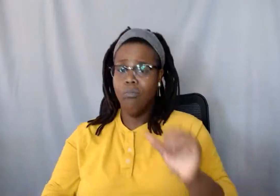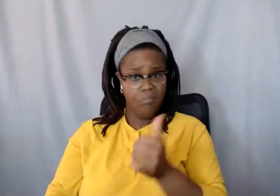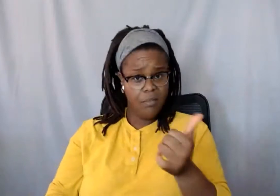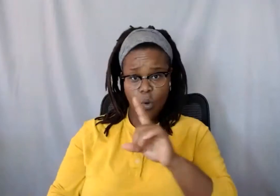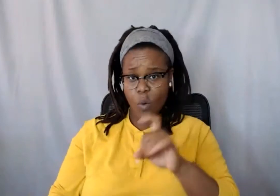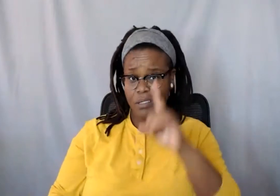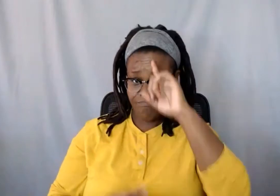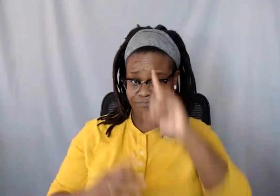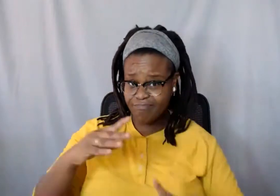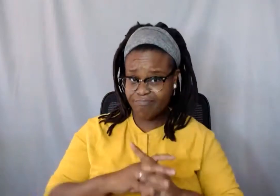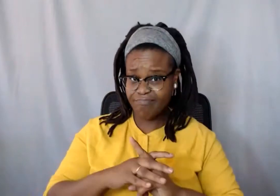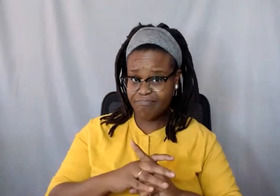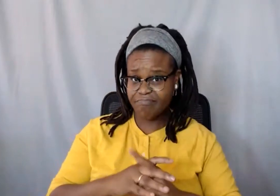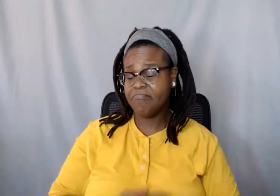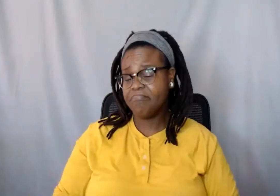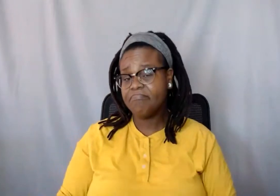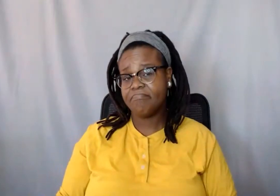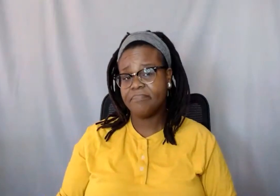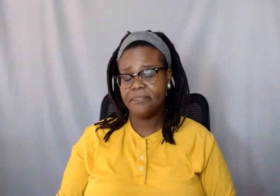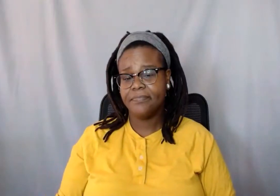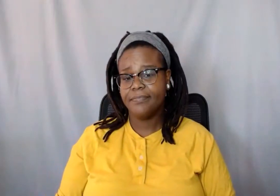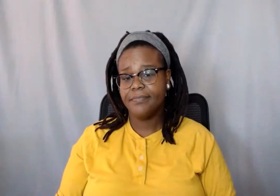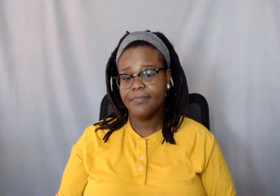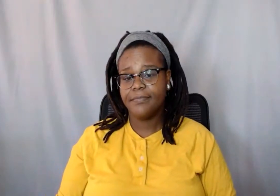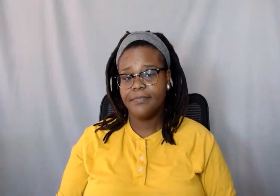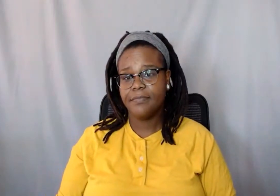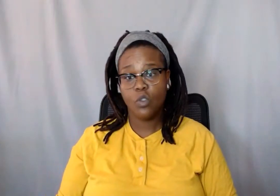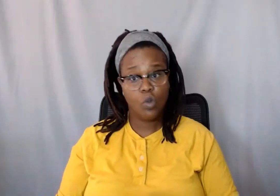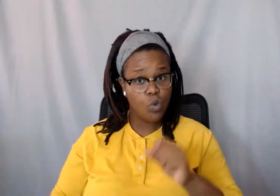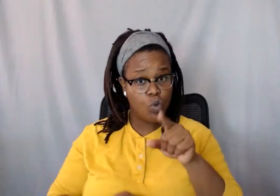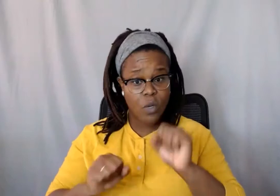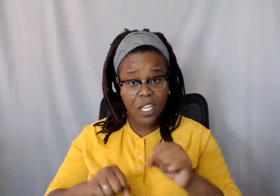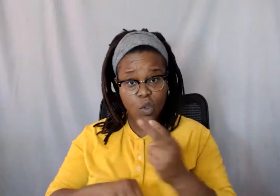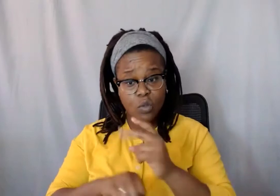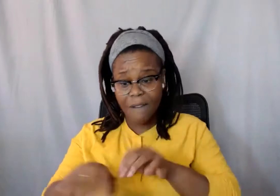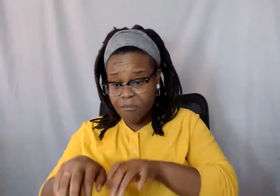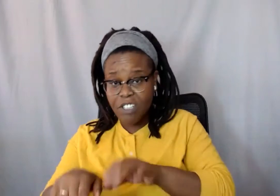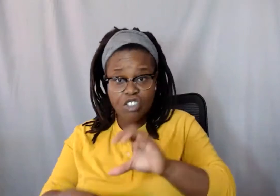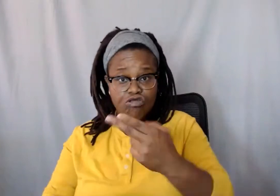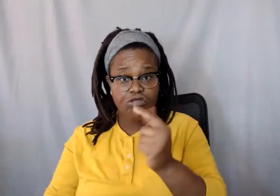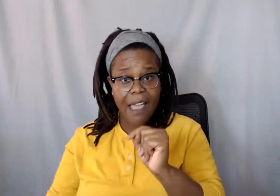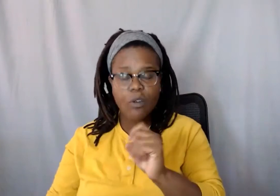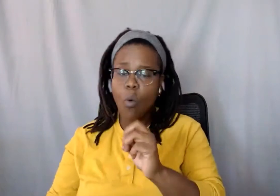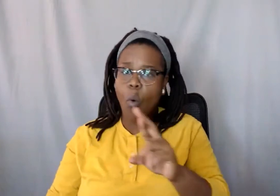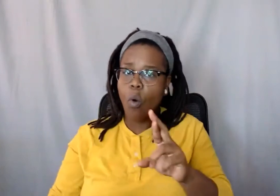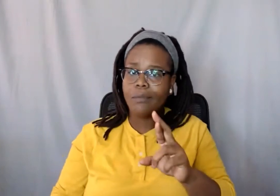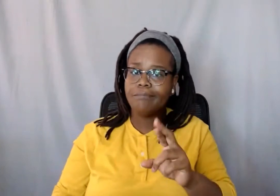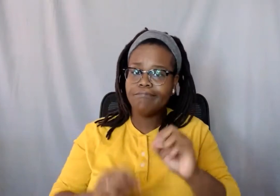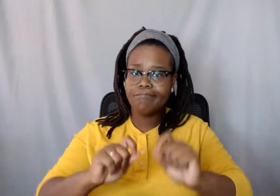around in your in your mind. You can use the chat function to type that in and myself or Jason